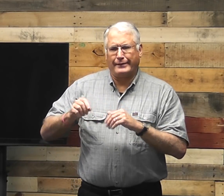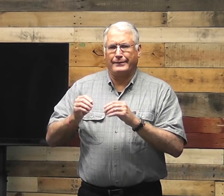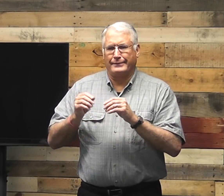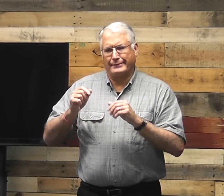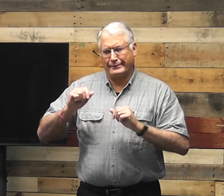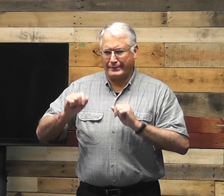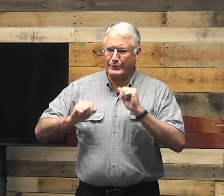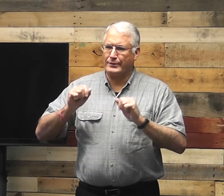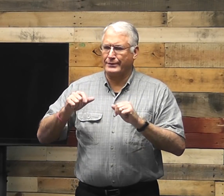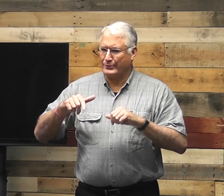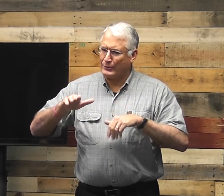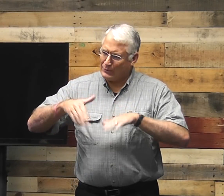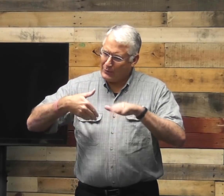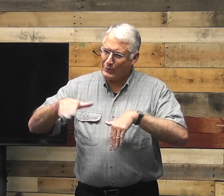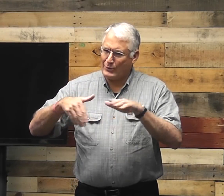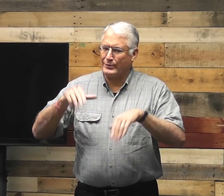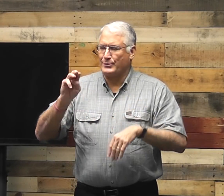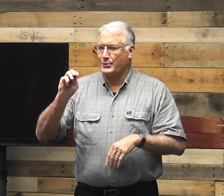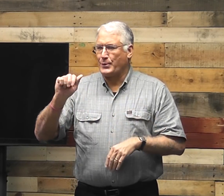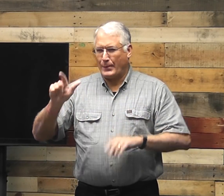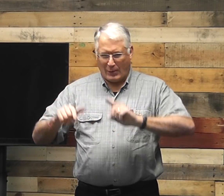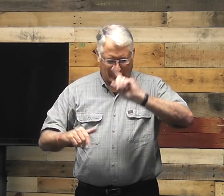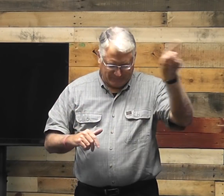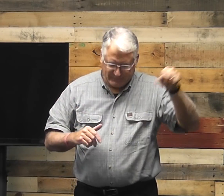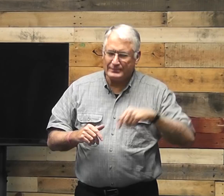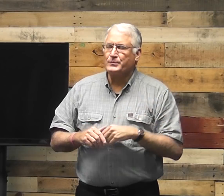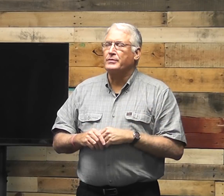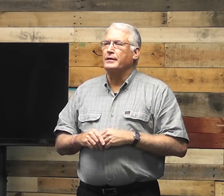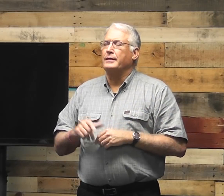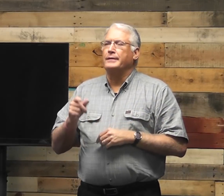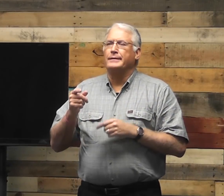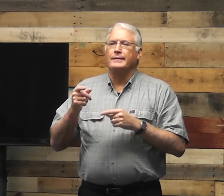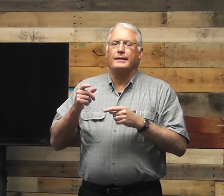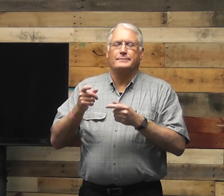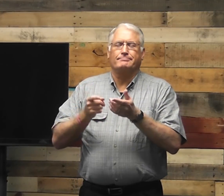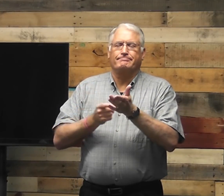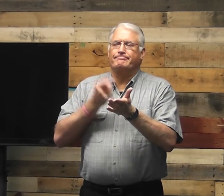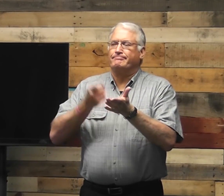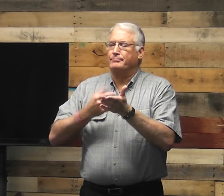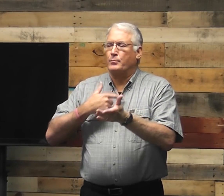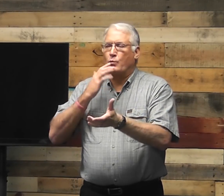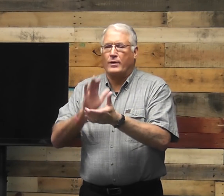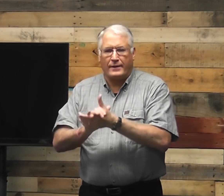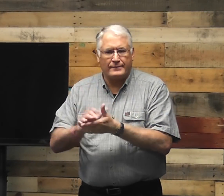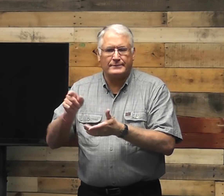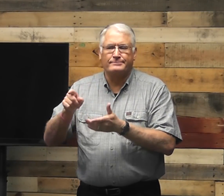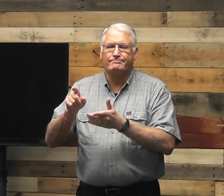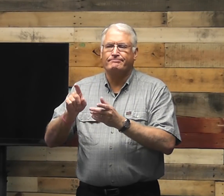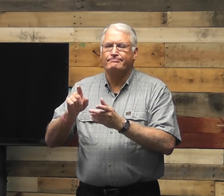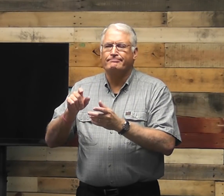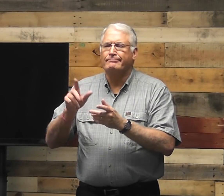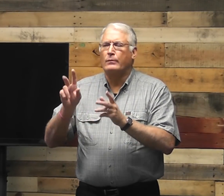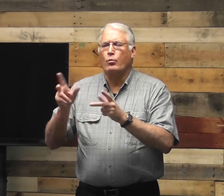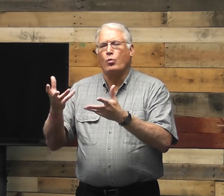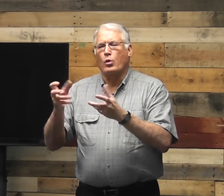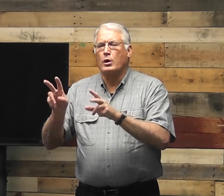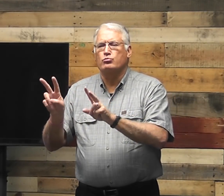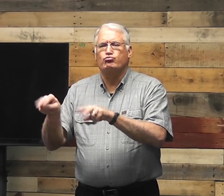a little bit of weight, so I need to exercise, get out and walk a little bit. So we went to the mall, and sometimes my wife, you know,